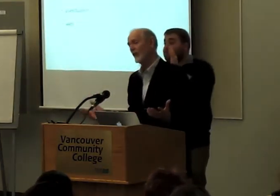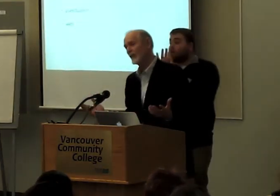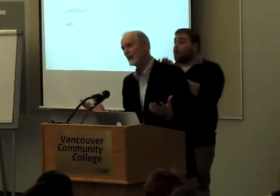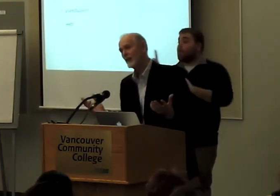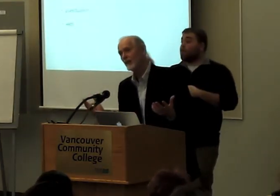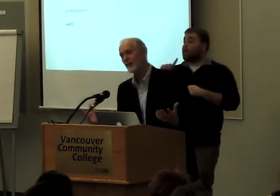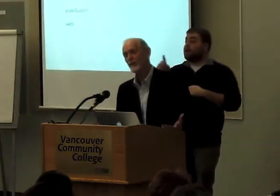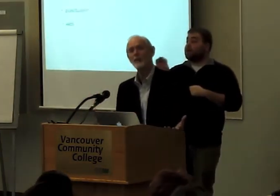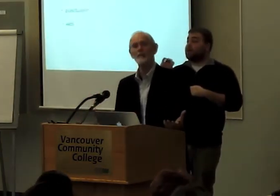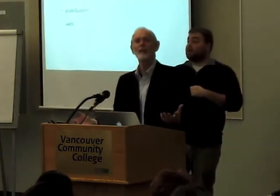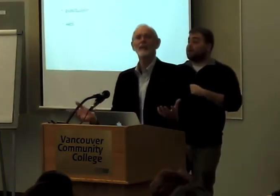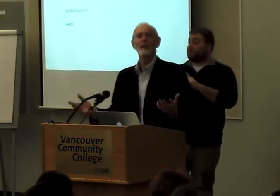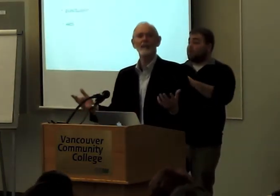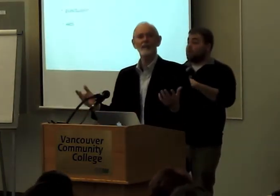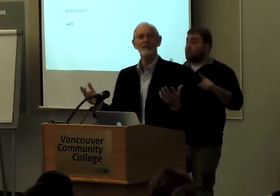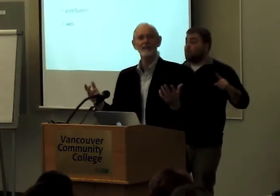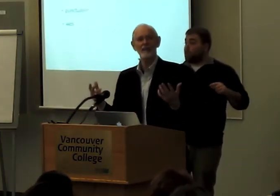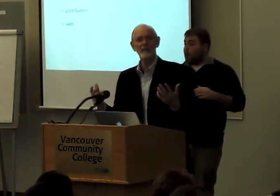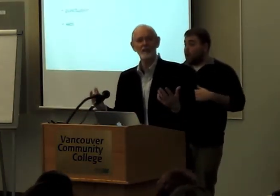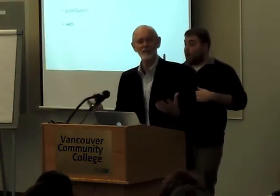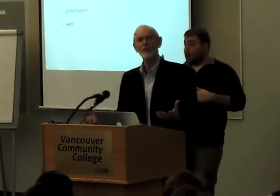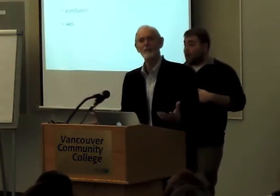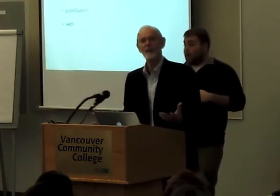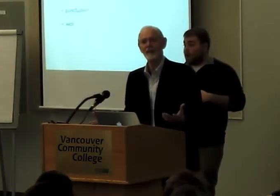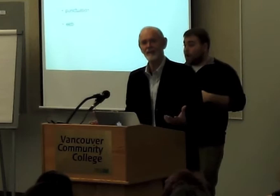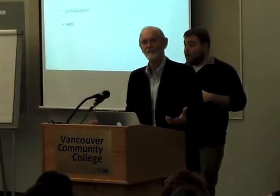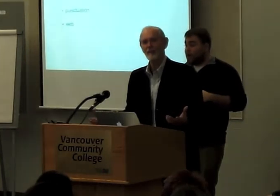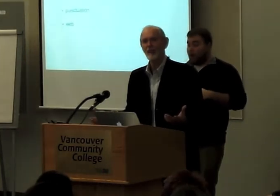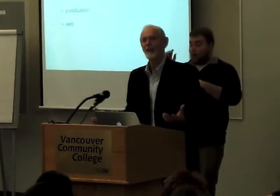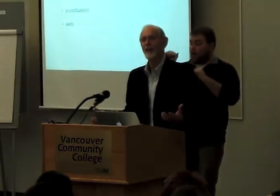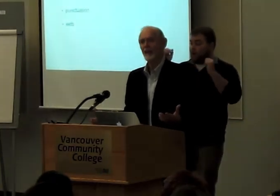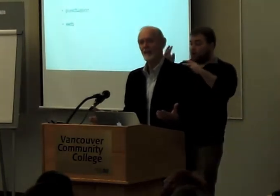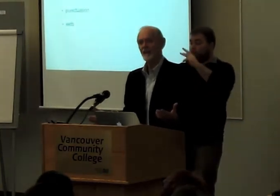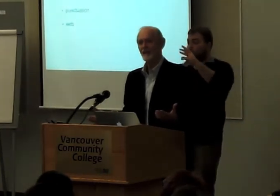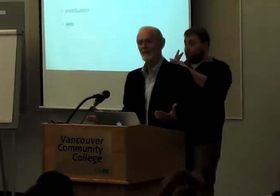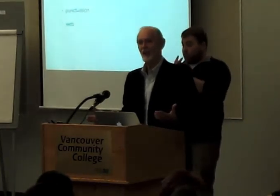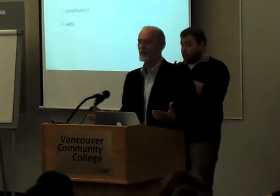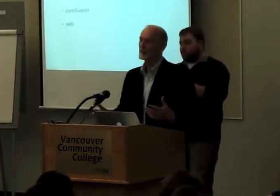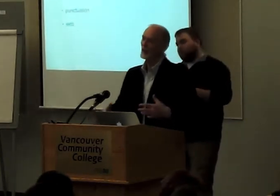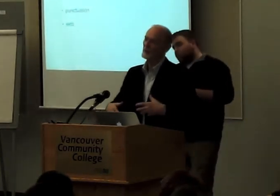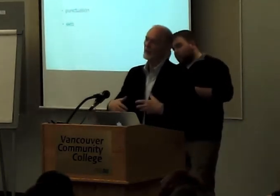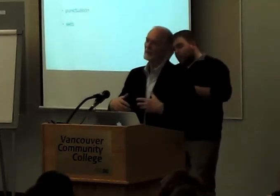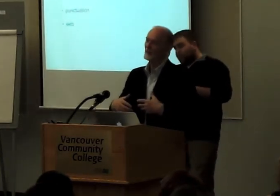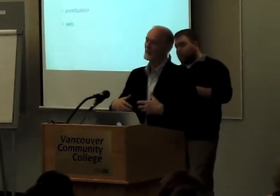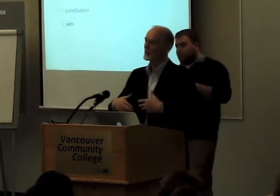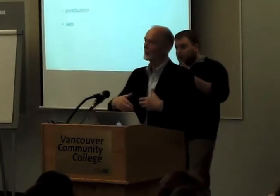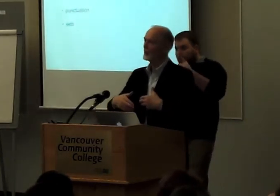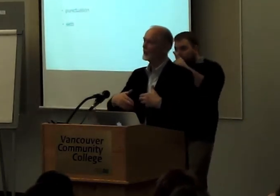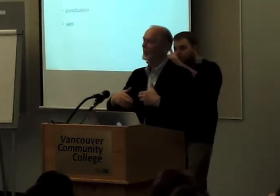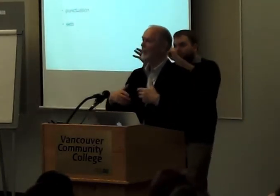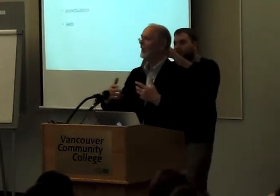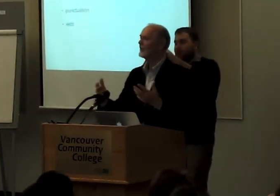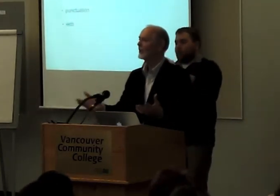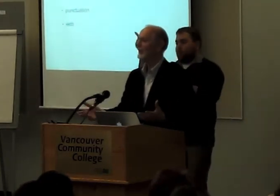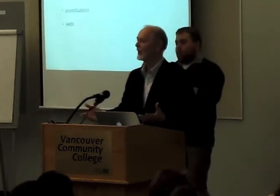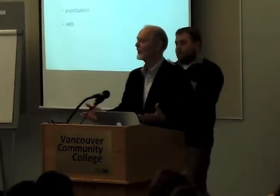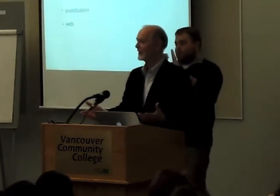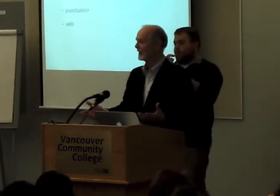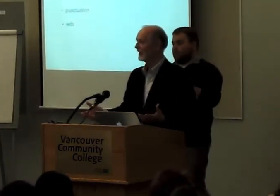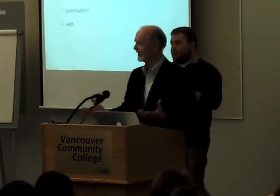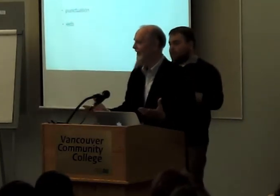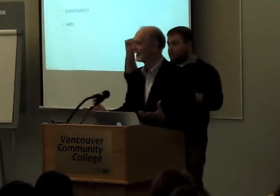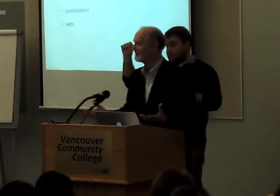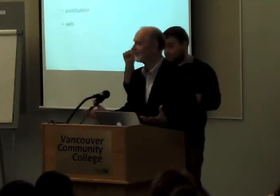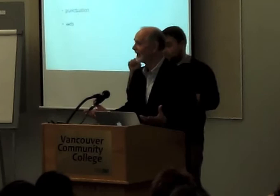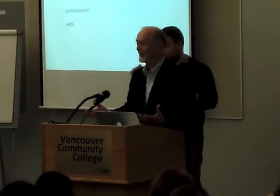At least, all the eels of Europe and the East Coast of North America. Now, this is all a part of, so you can't claim you learned